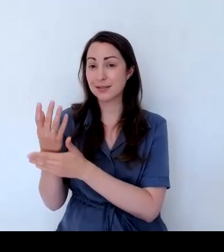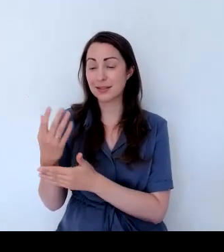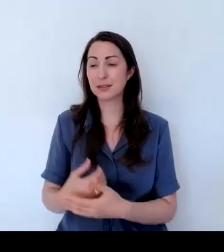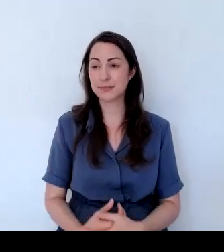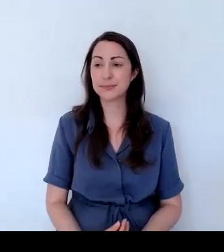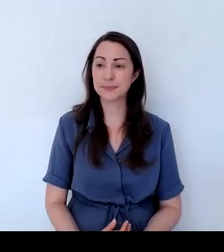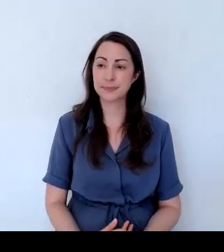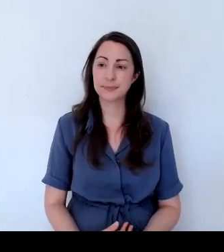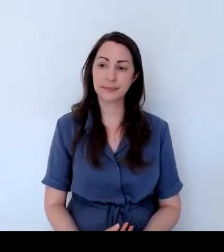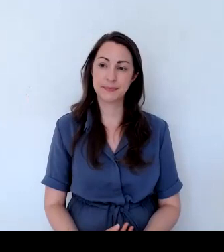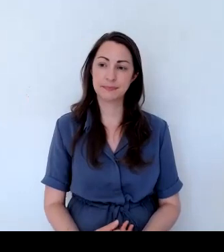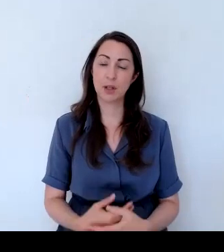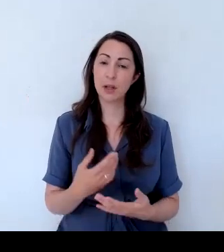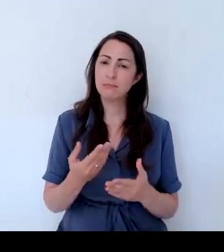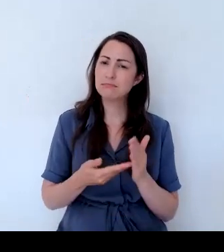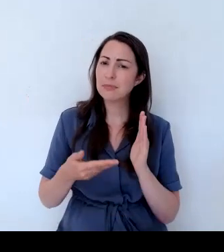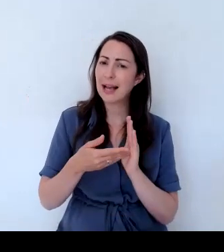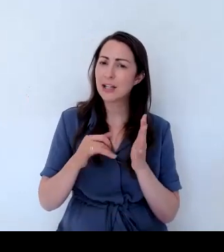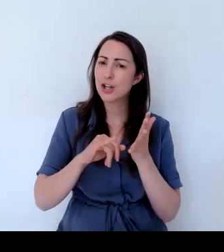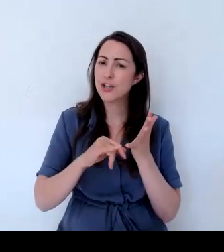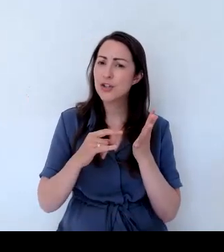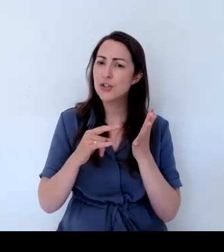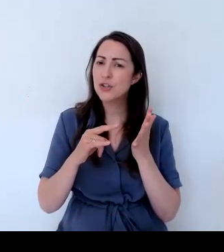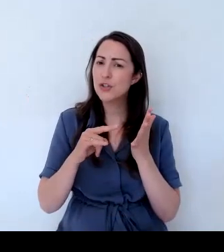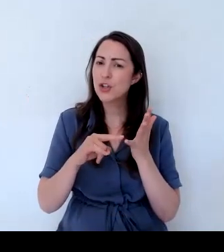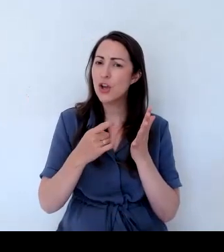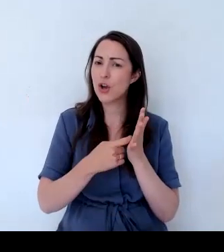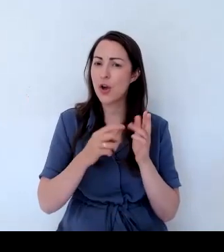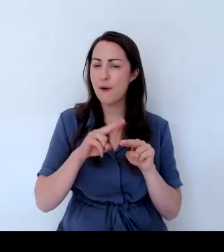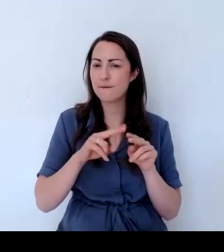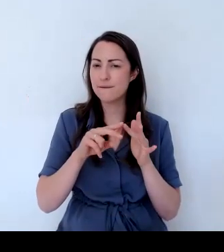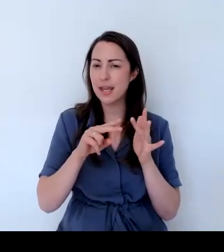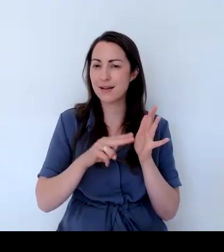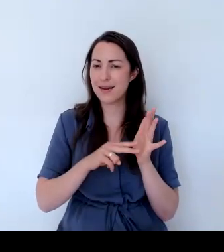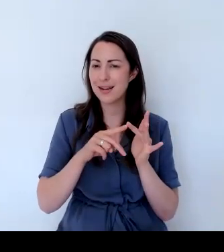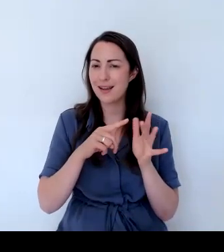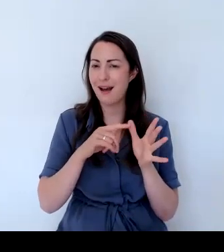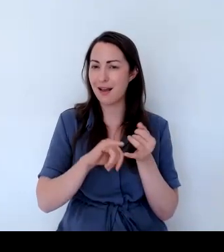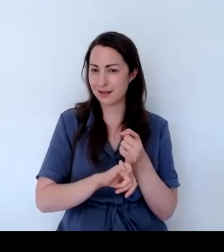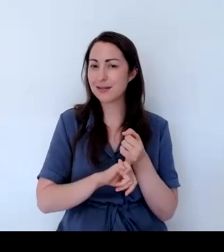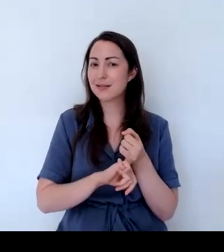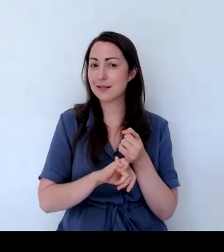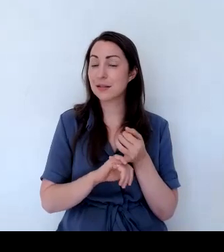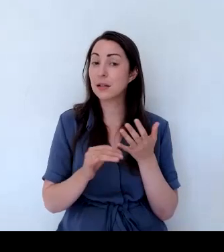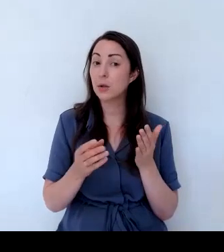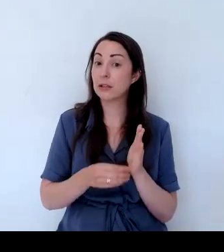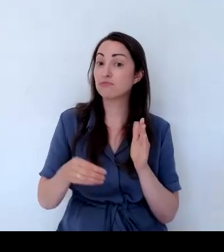purple and pink savenias, which can go in the next level with the amethyst and the